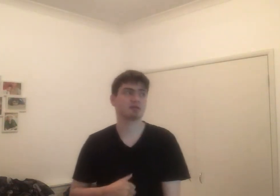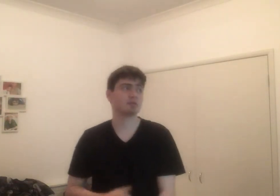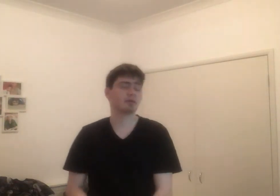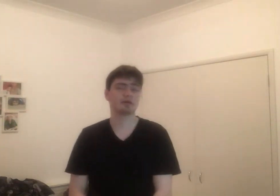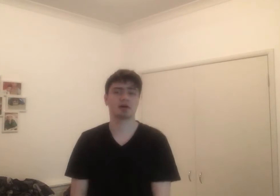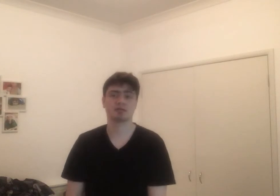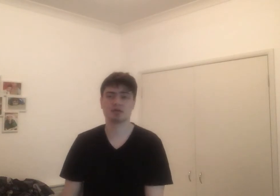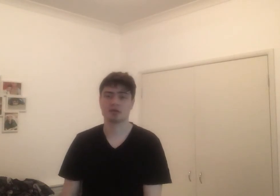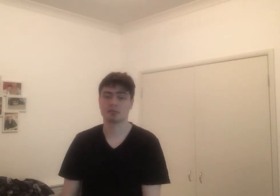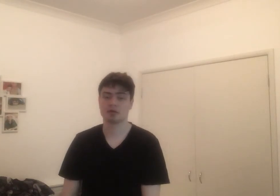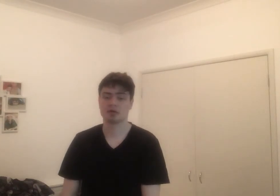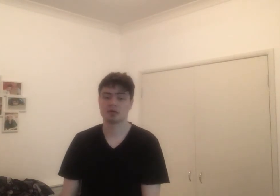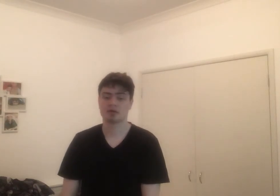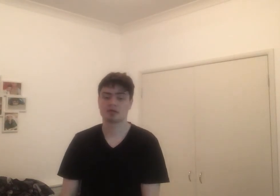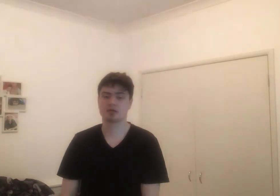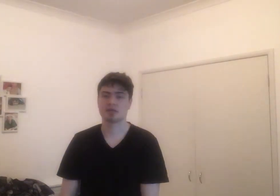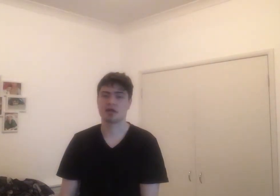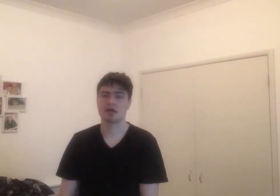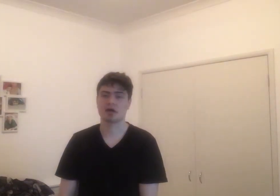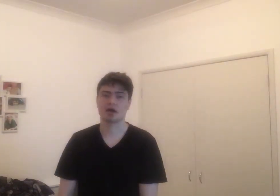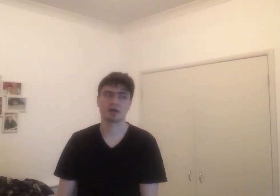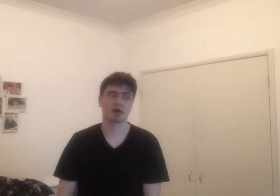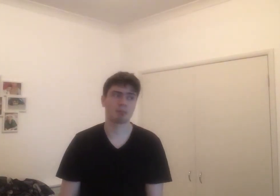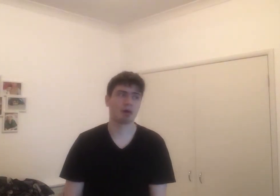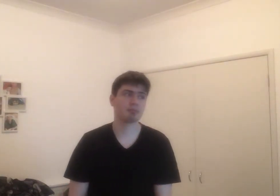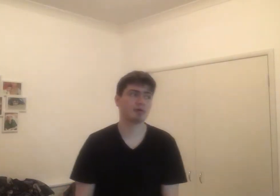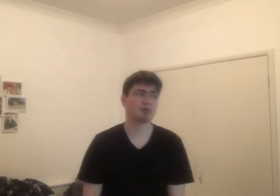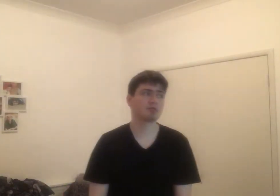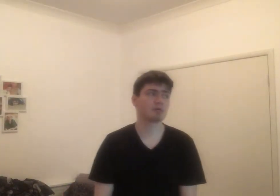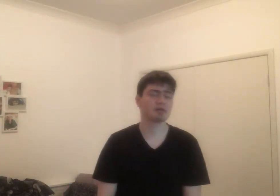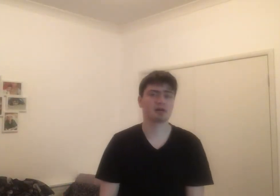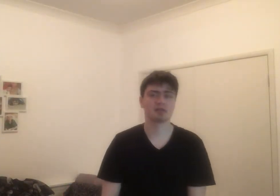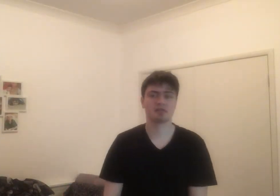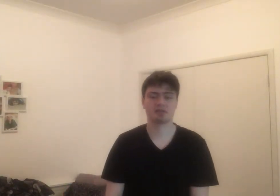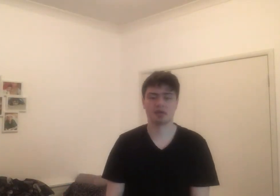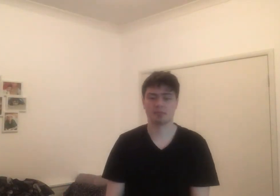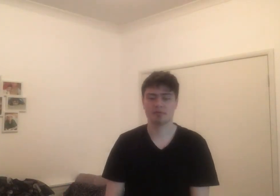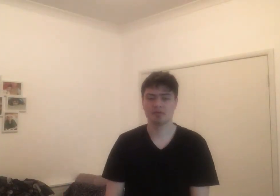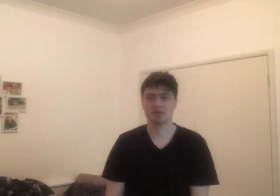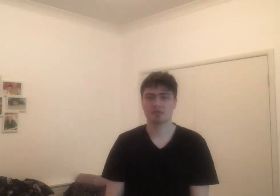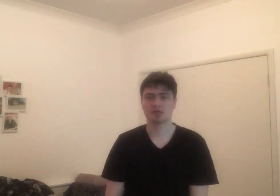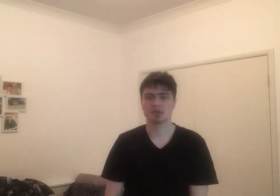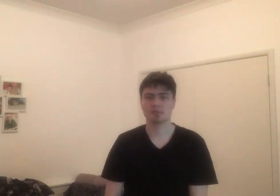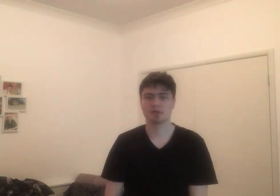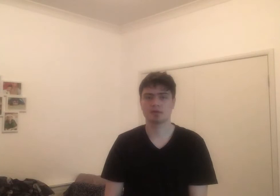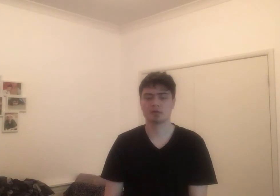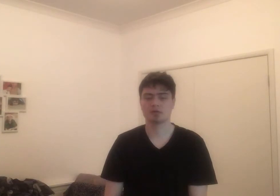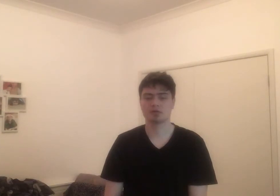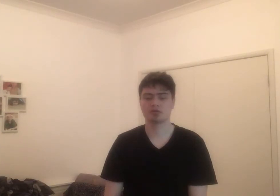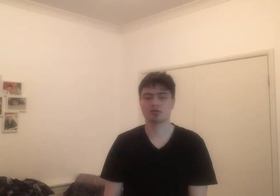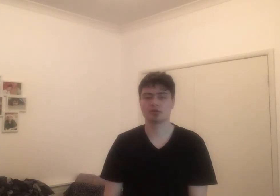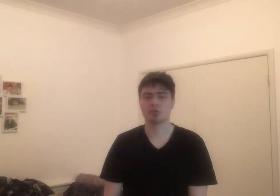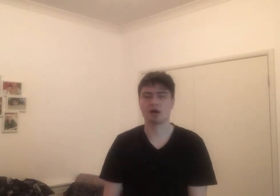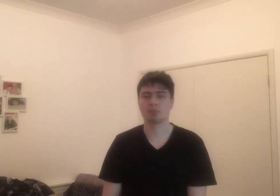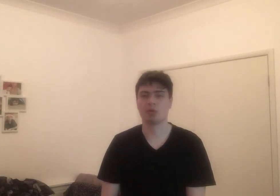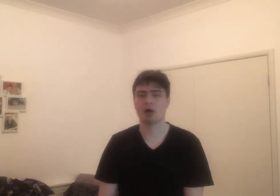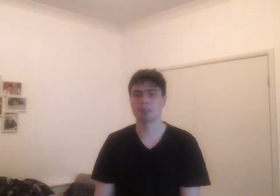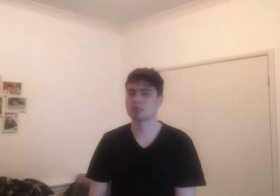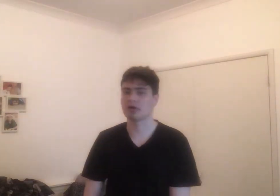in 2019 today I can't upload 2019 to so we'll have more upload